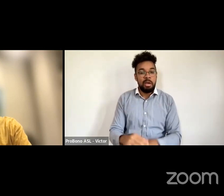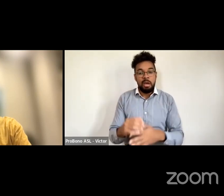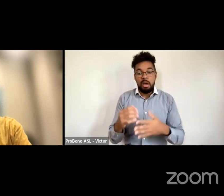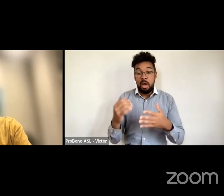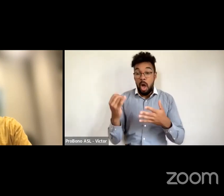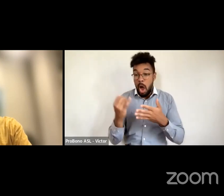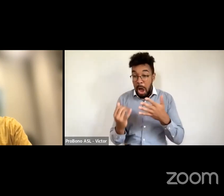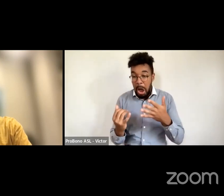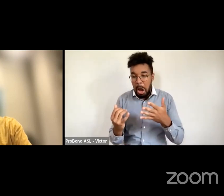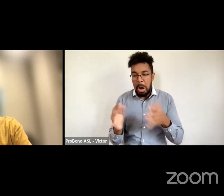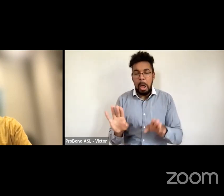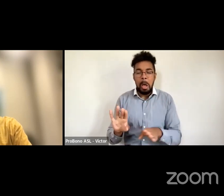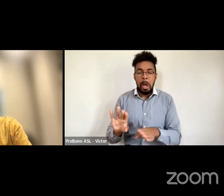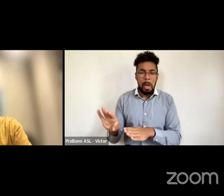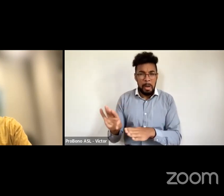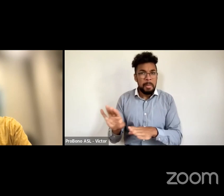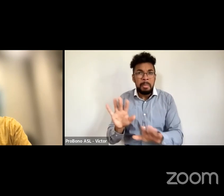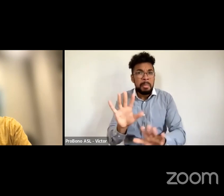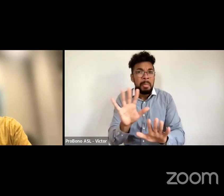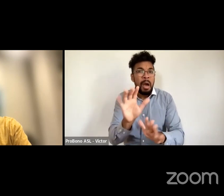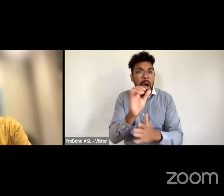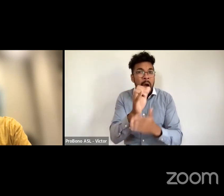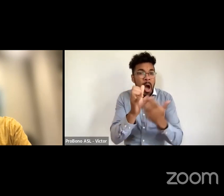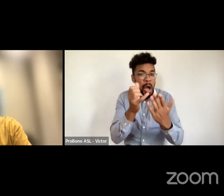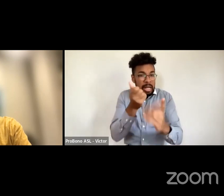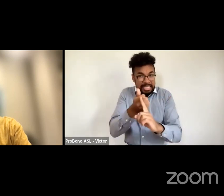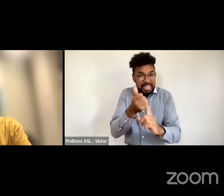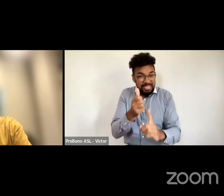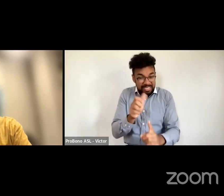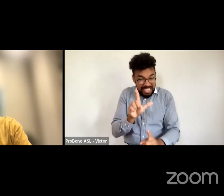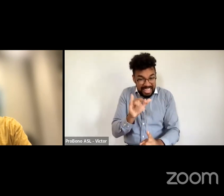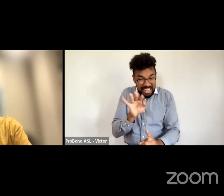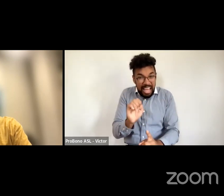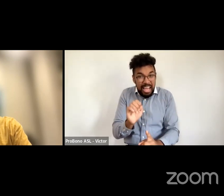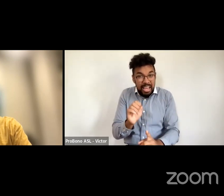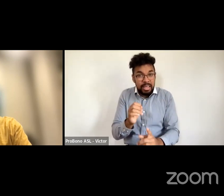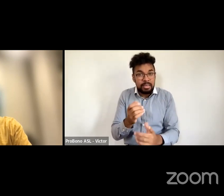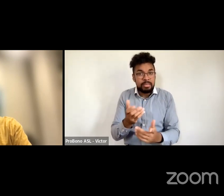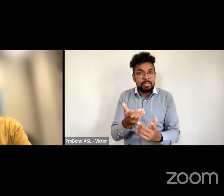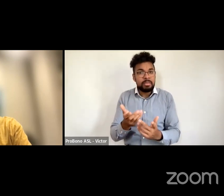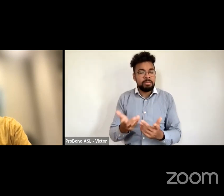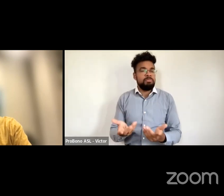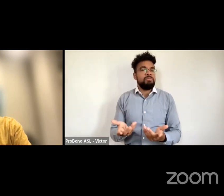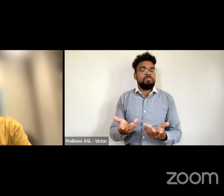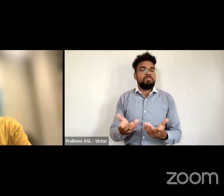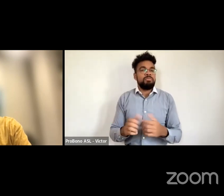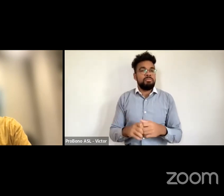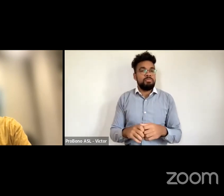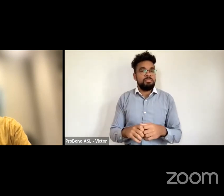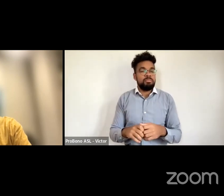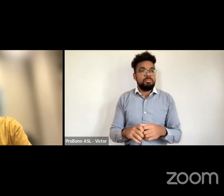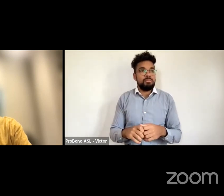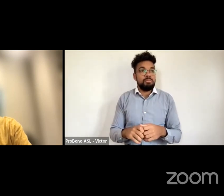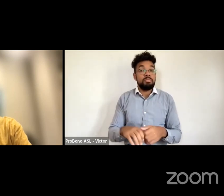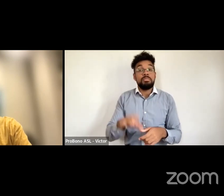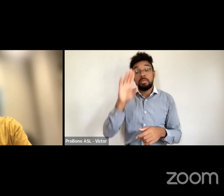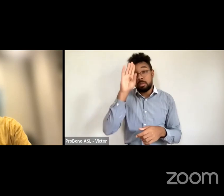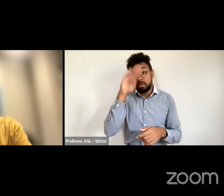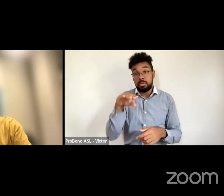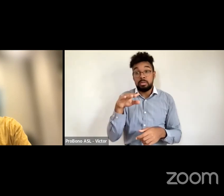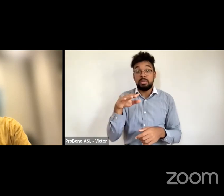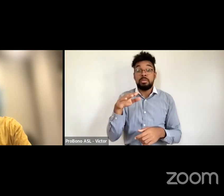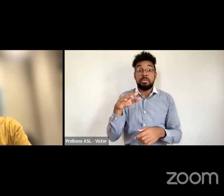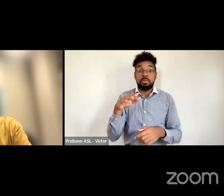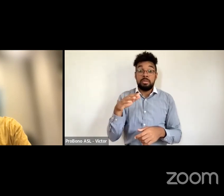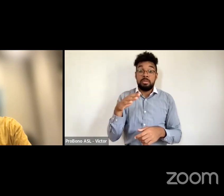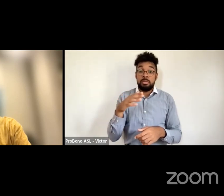so do we shy away from it i know the amount of work that i've been able to do due to this particular project